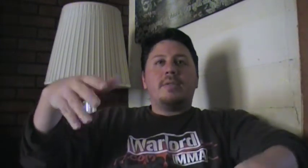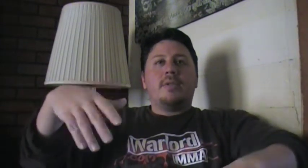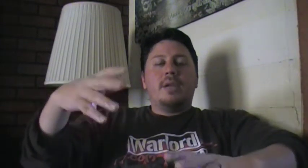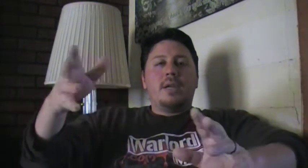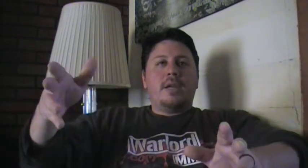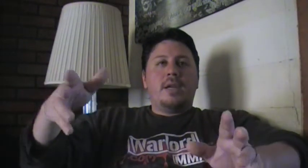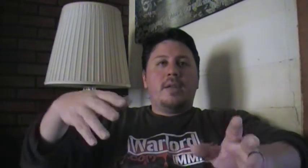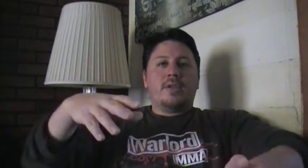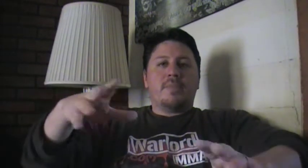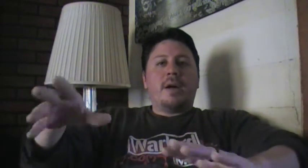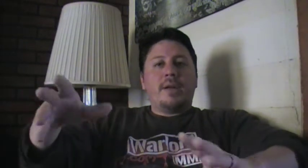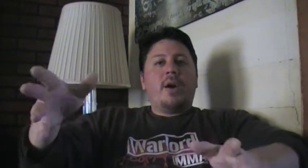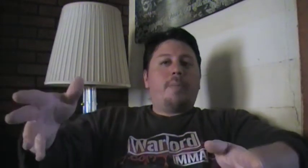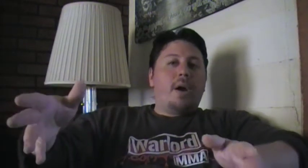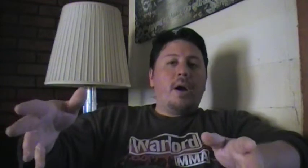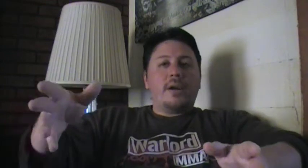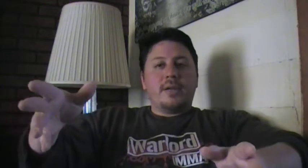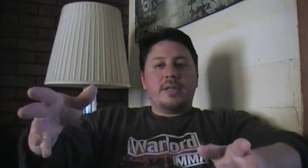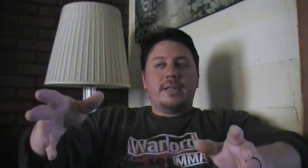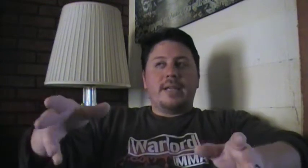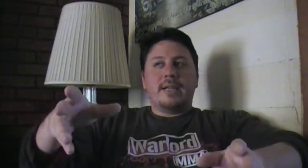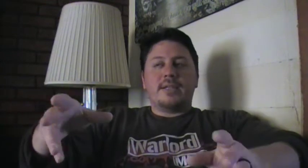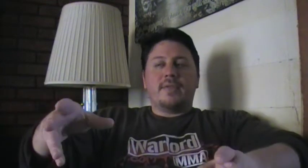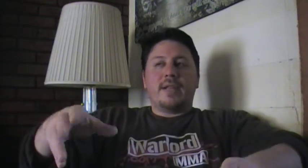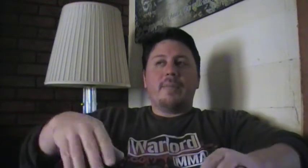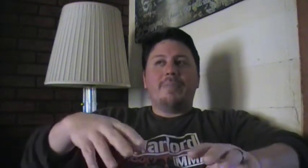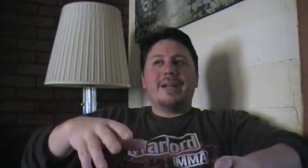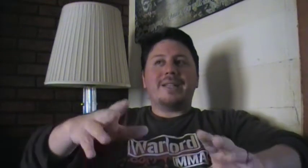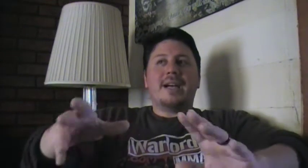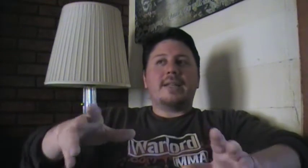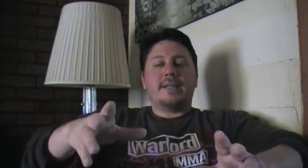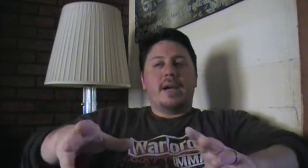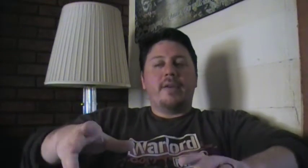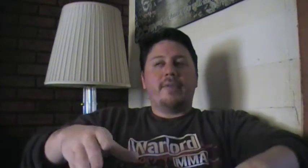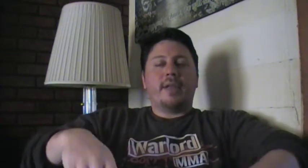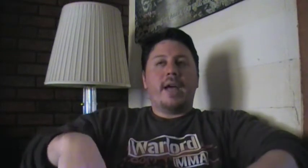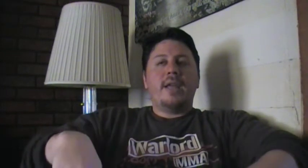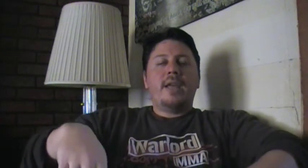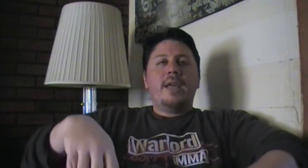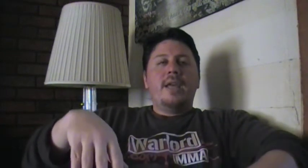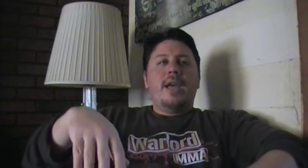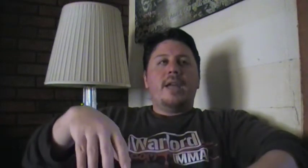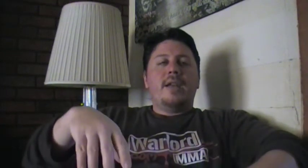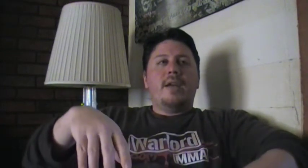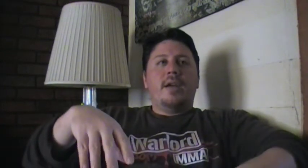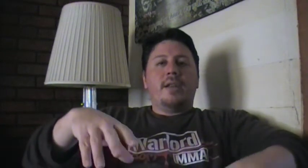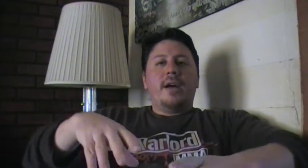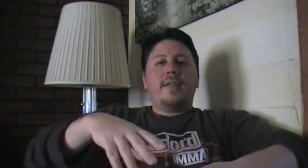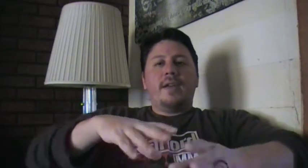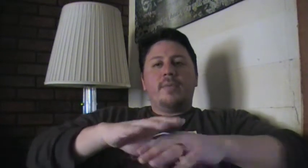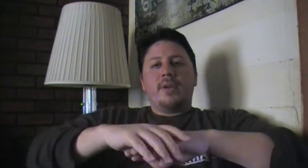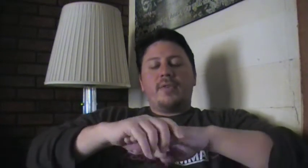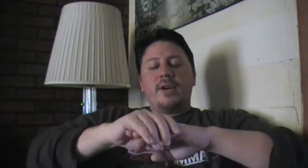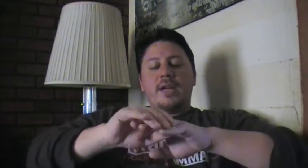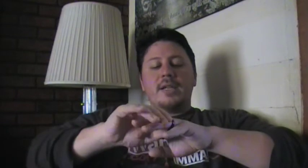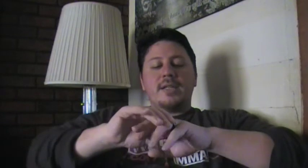Because there are good takedowns and stuff like that. But it's not designed for that. And a lot of times what's funny is